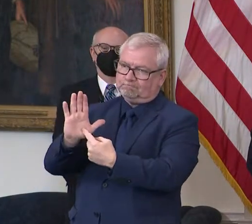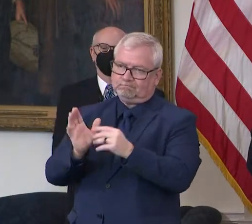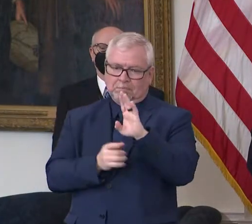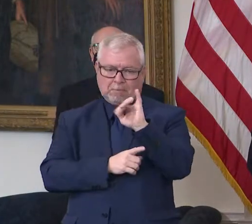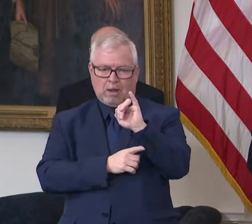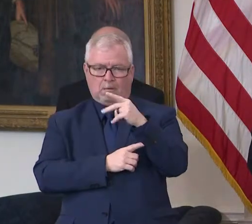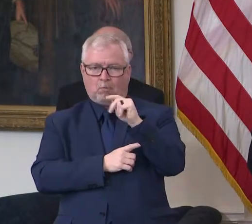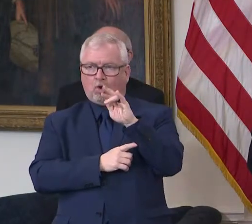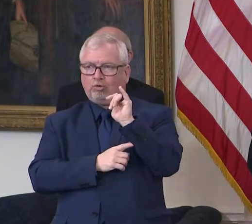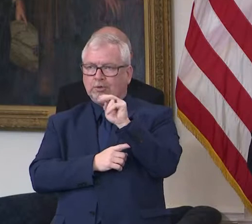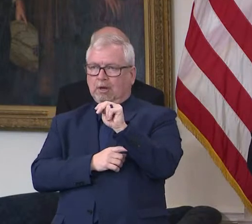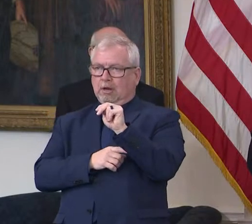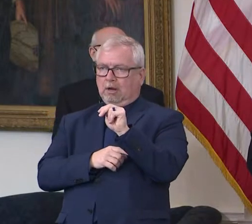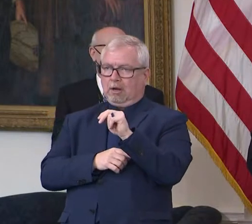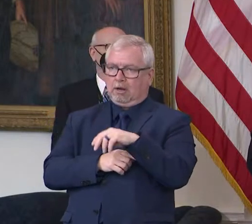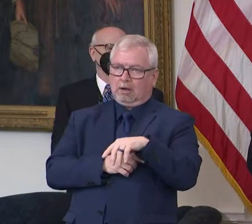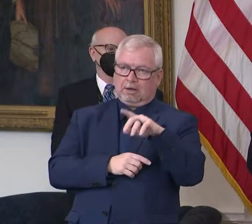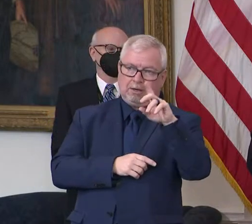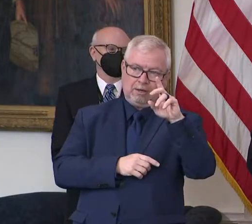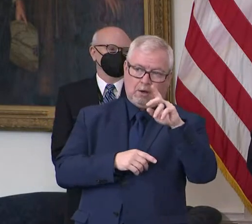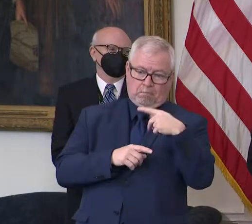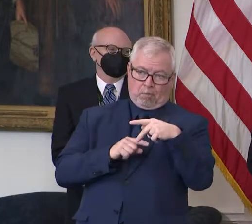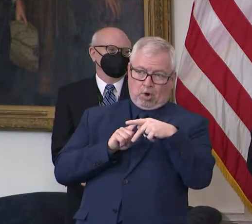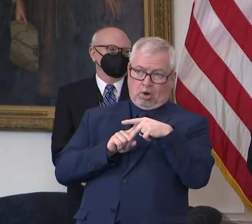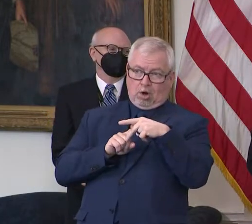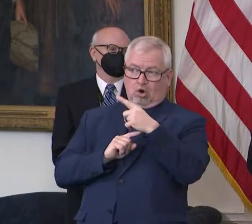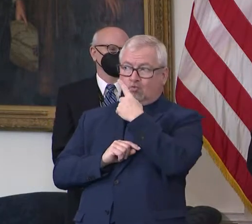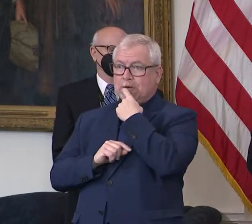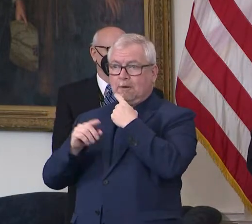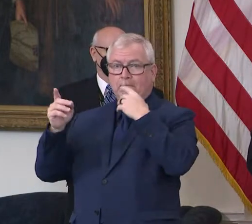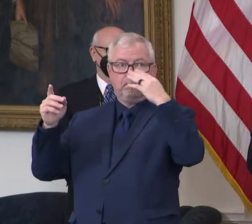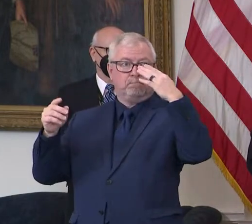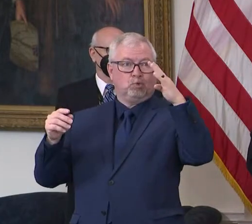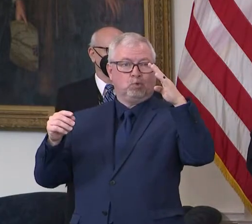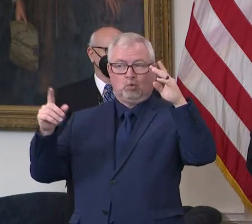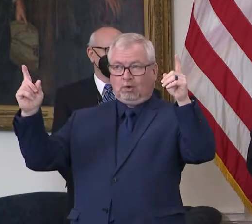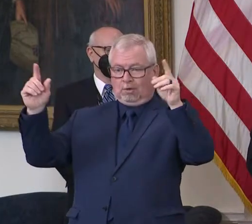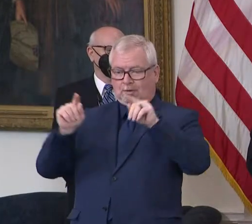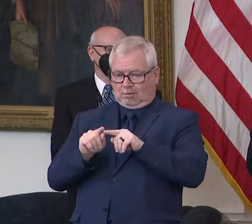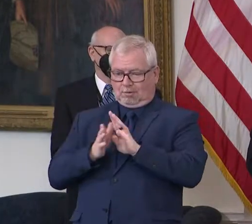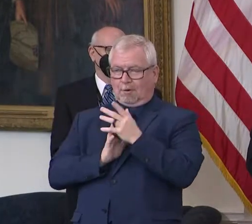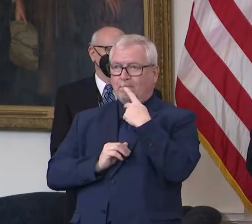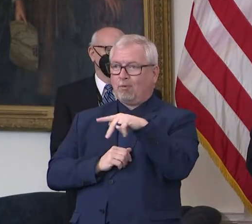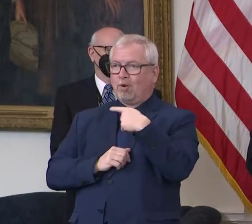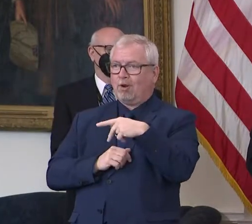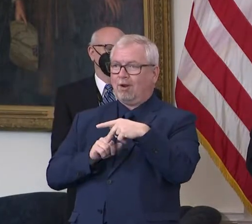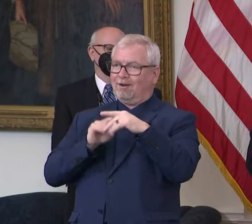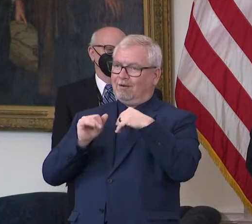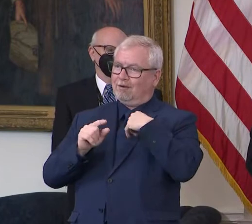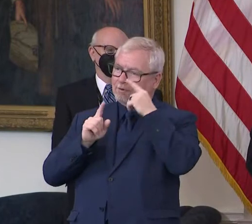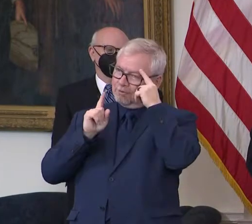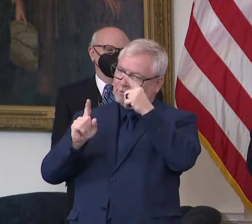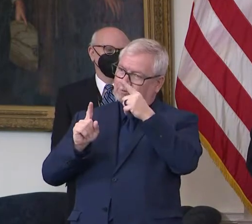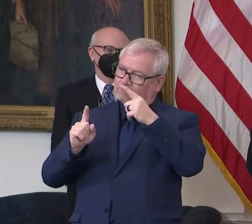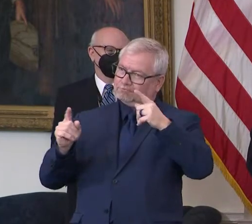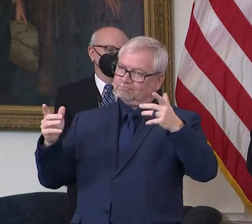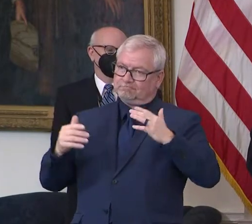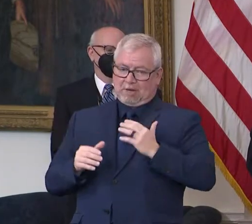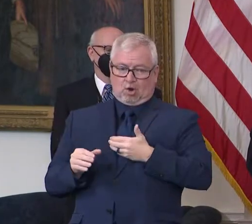together. It's really what my whole administration has been about. You know, I have a purple surfboard hanging in my office over here